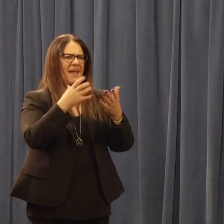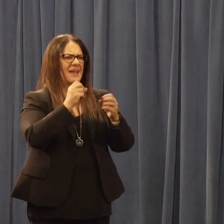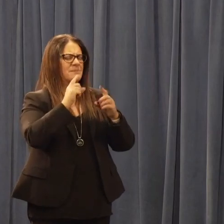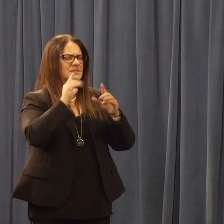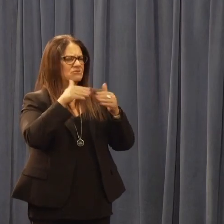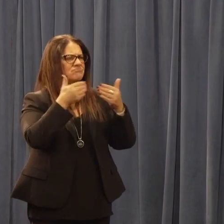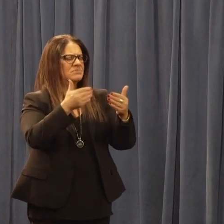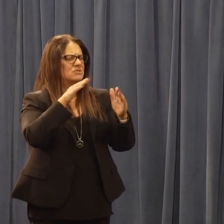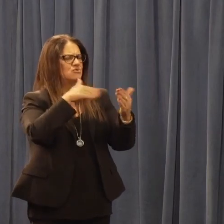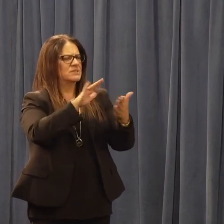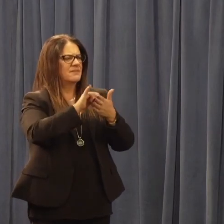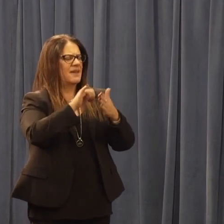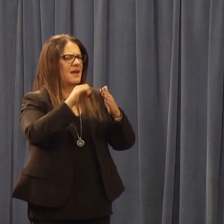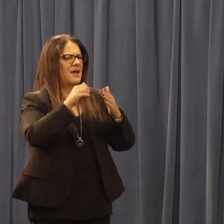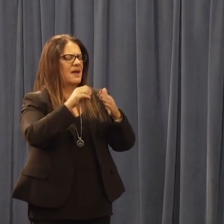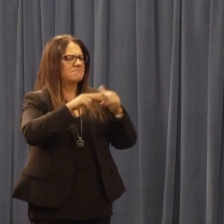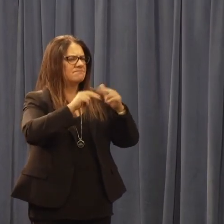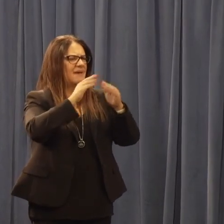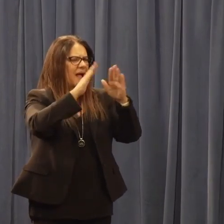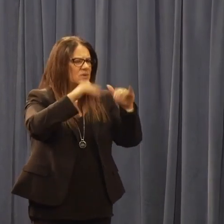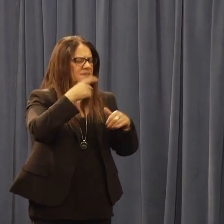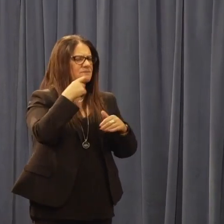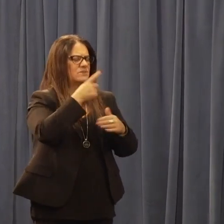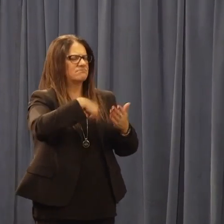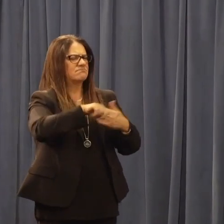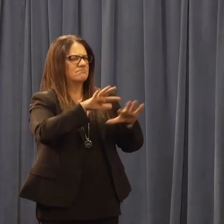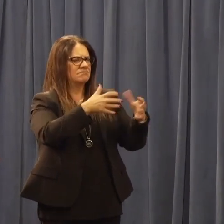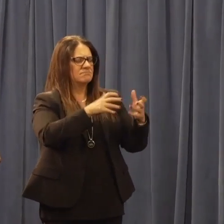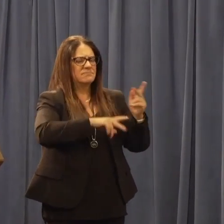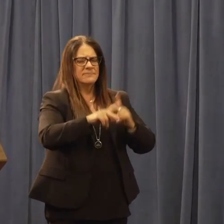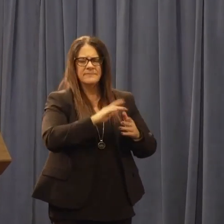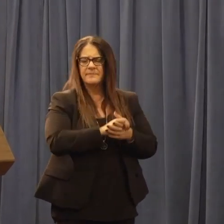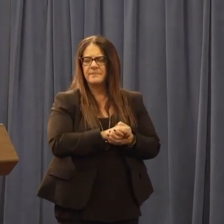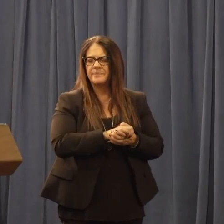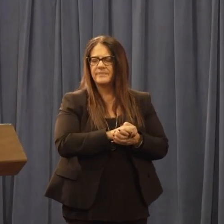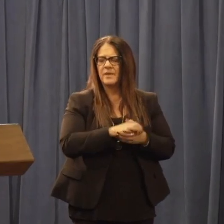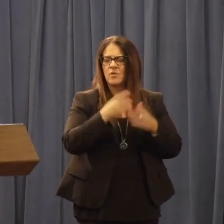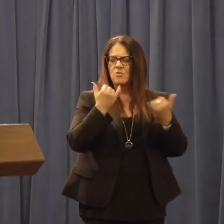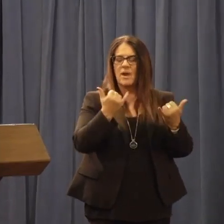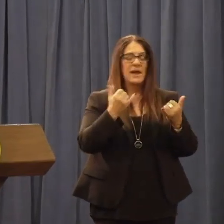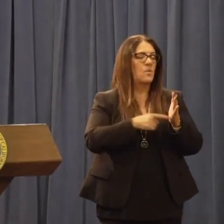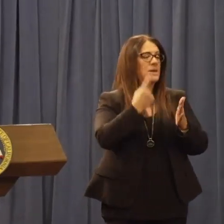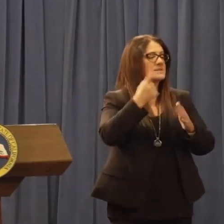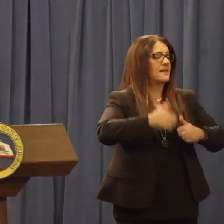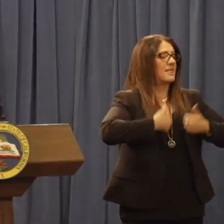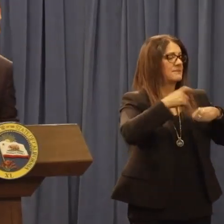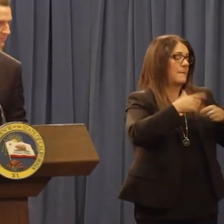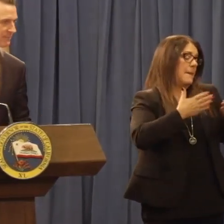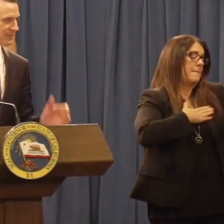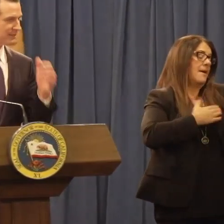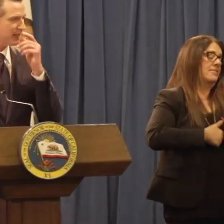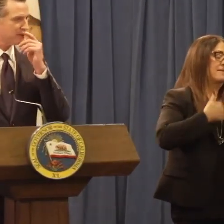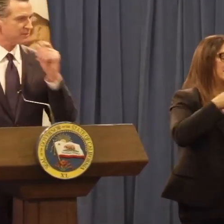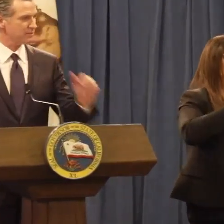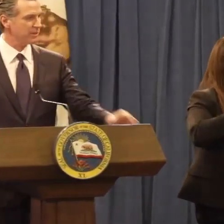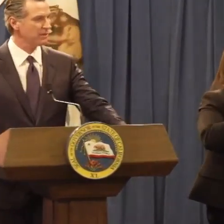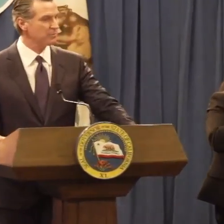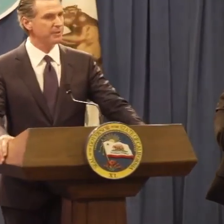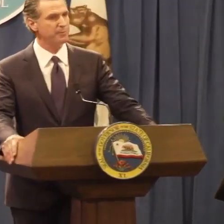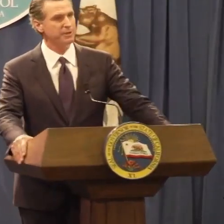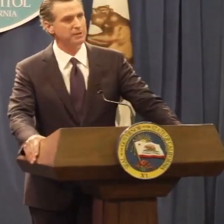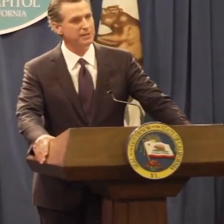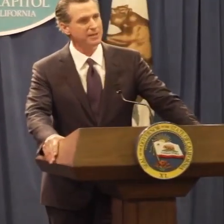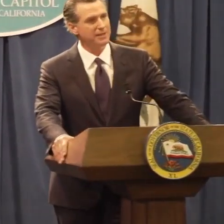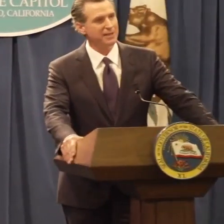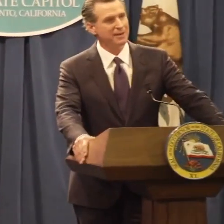We are focused on a once-in-a-lifetime, well, maybe my lifetime, not some of the